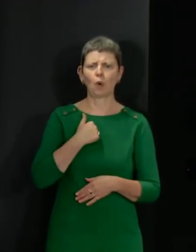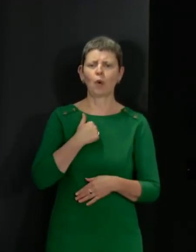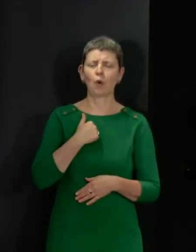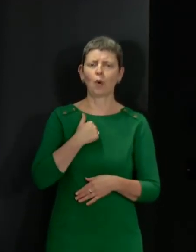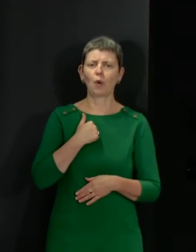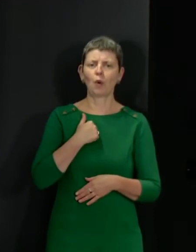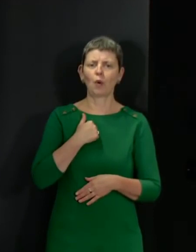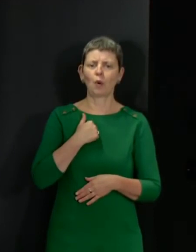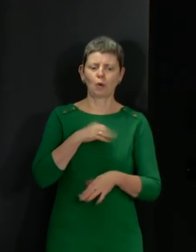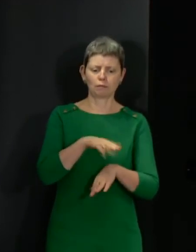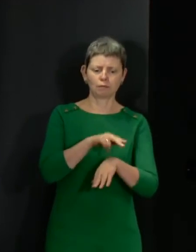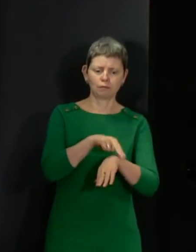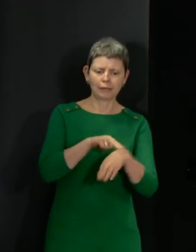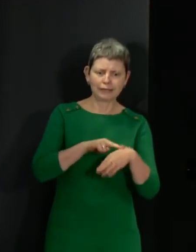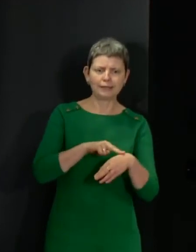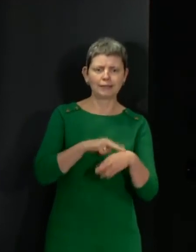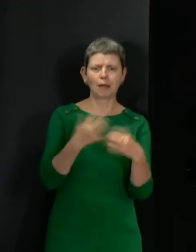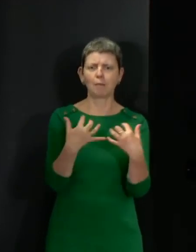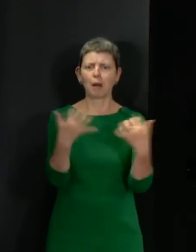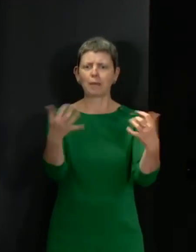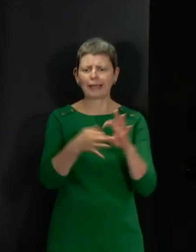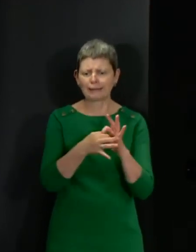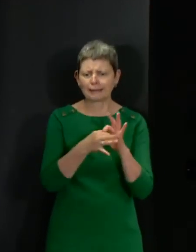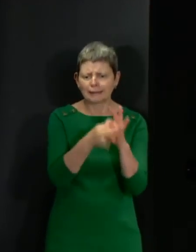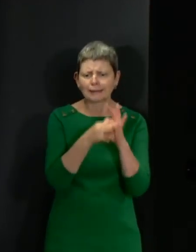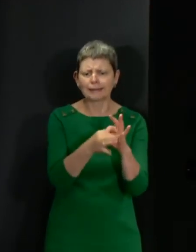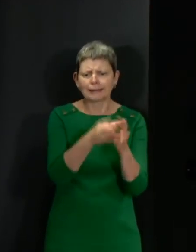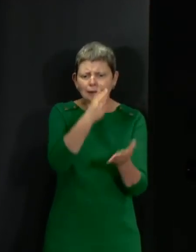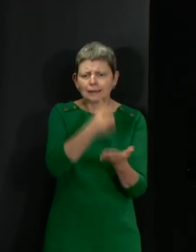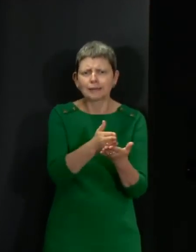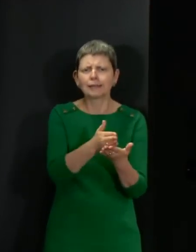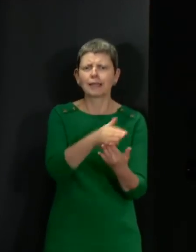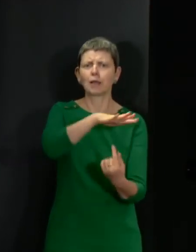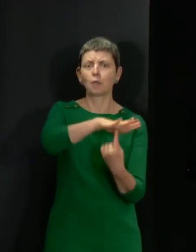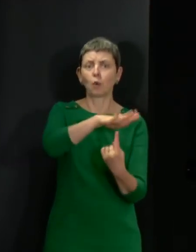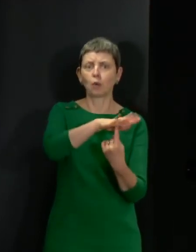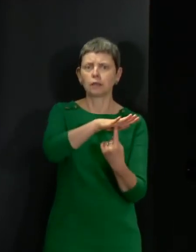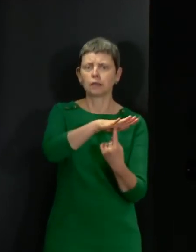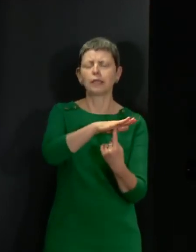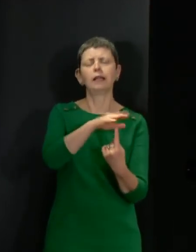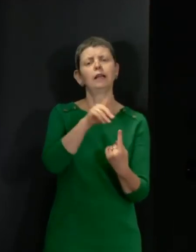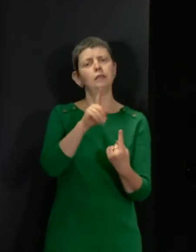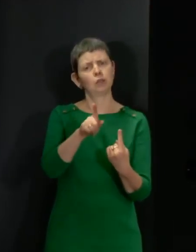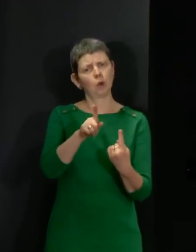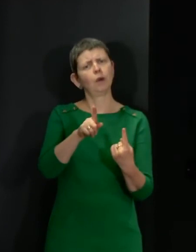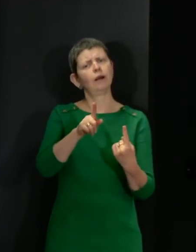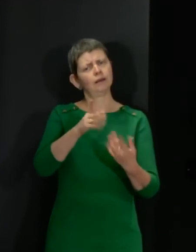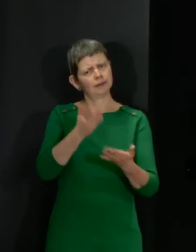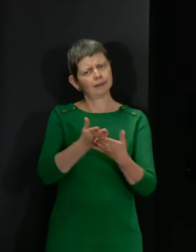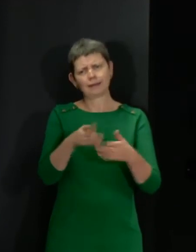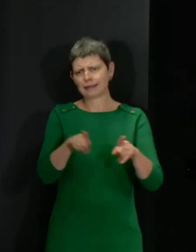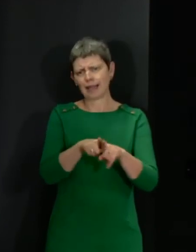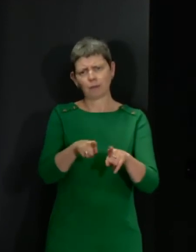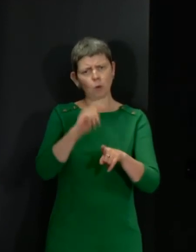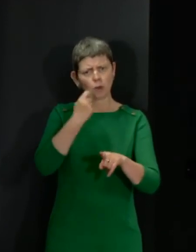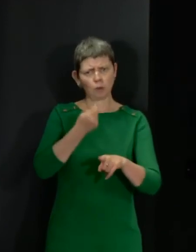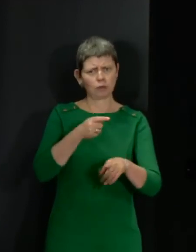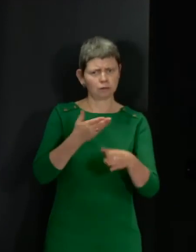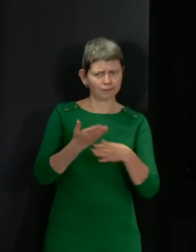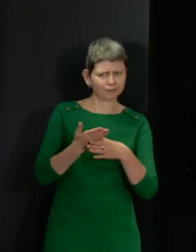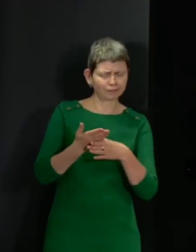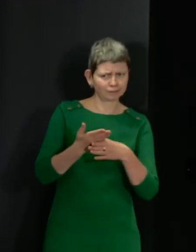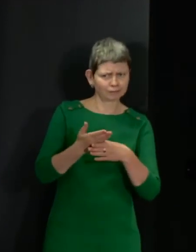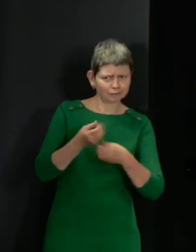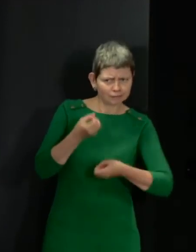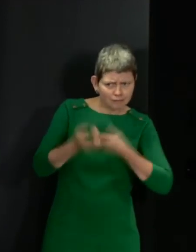the public and the police in Scotland, and we will work very, very closely to encourage and to explain